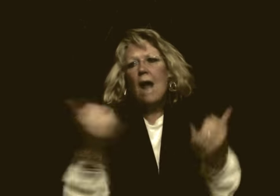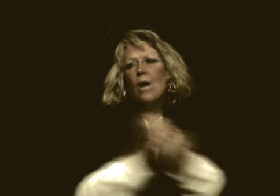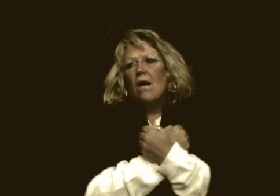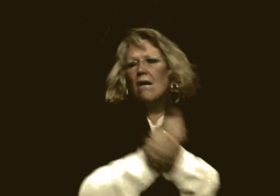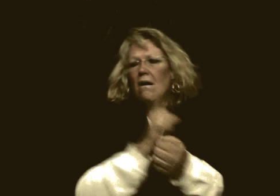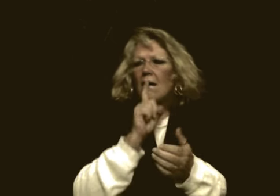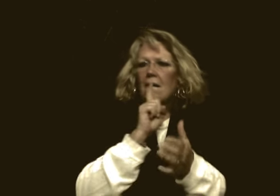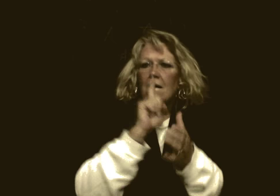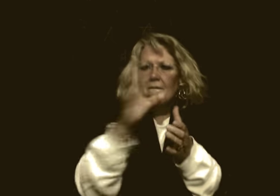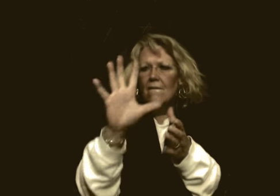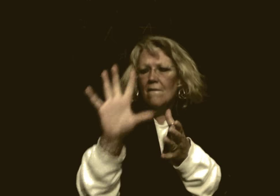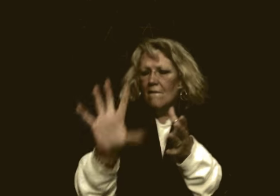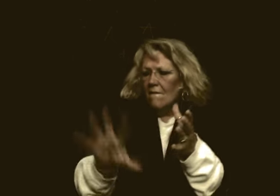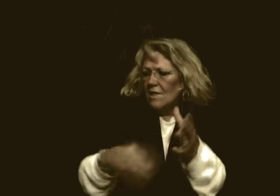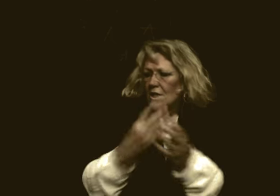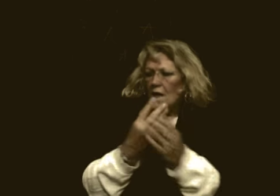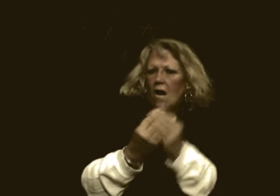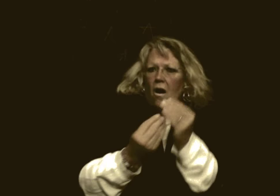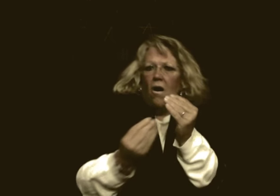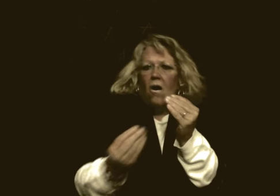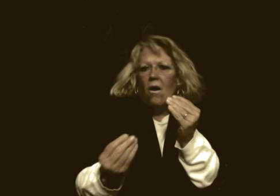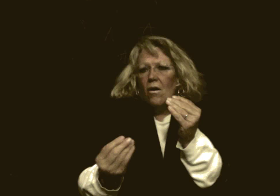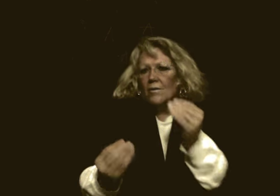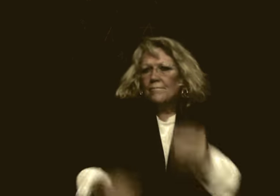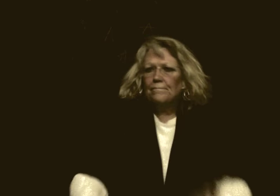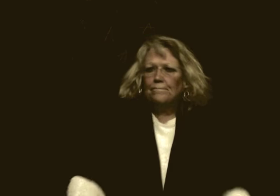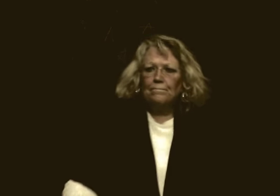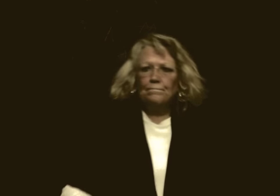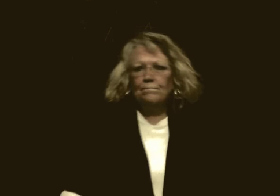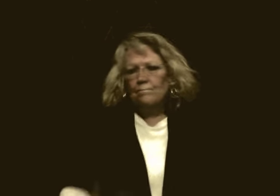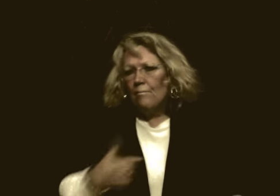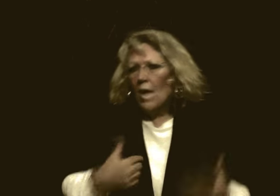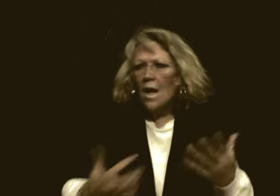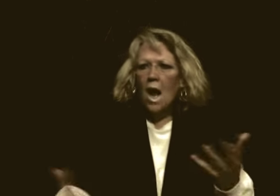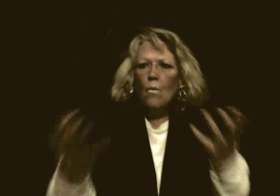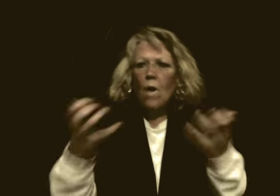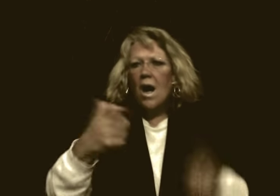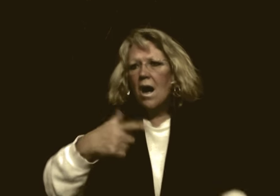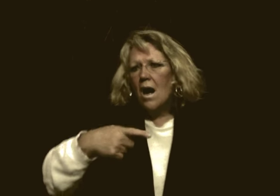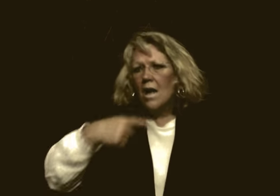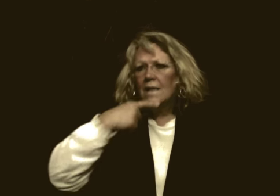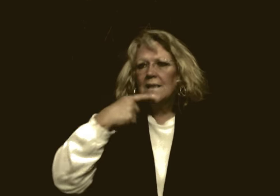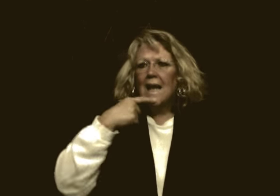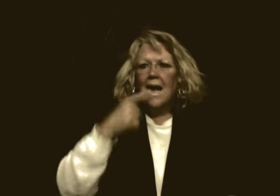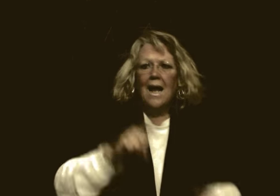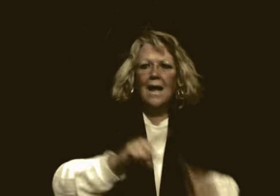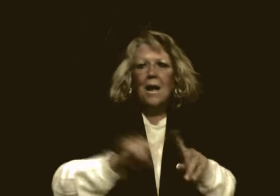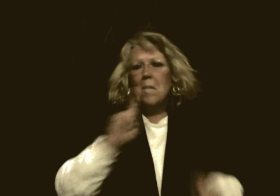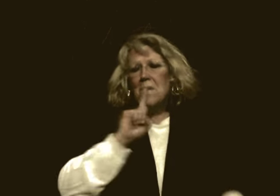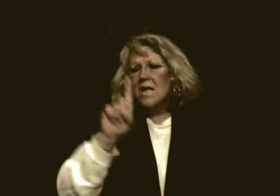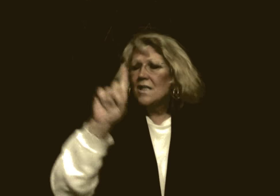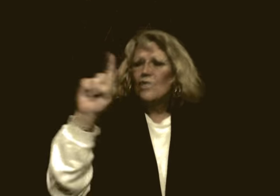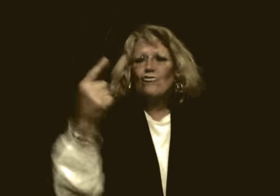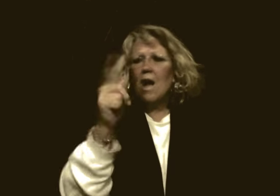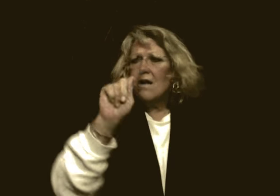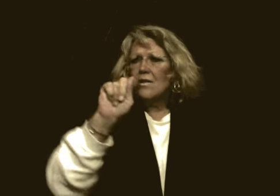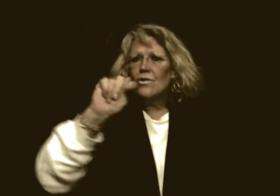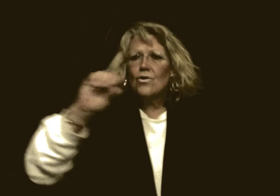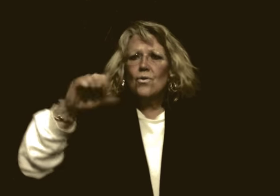is gone I don't wanna say, but it's just too